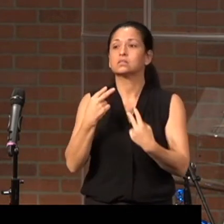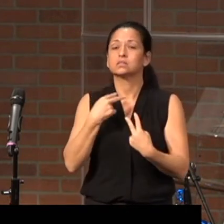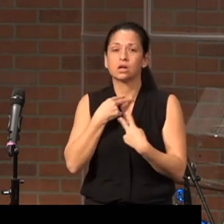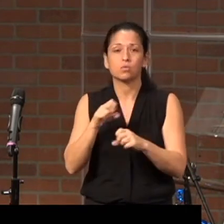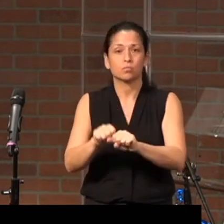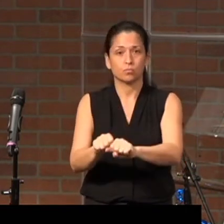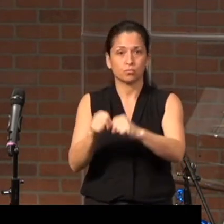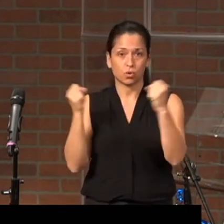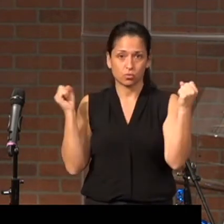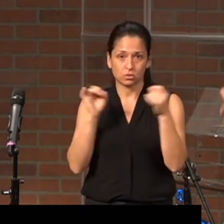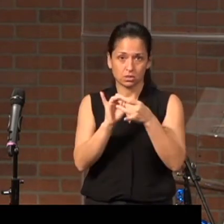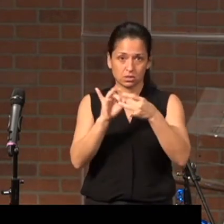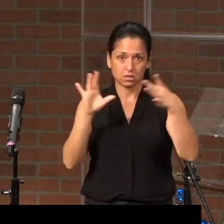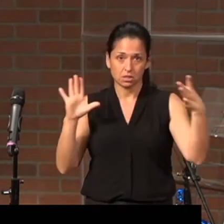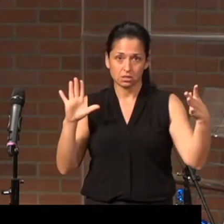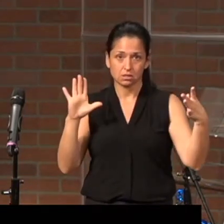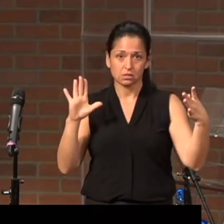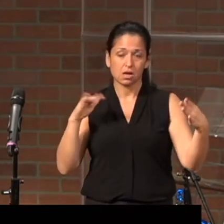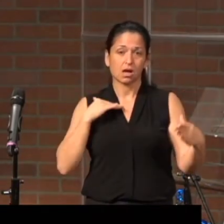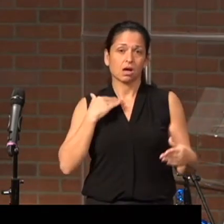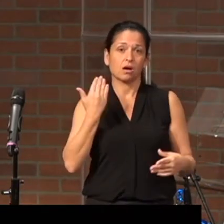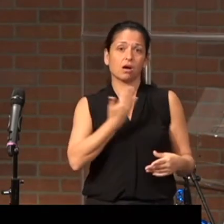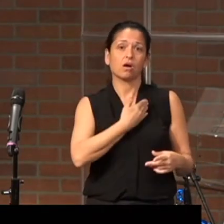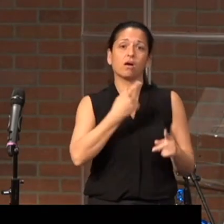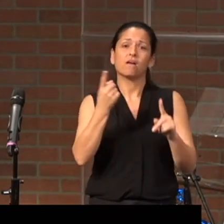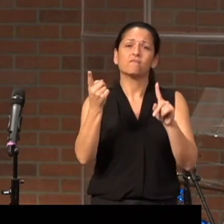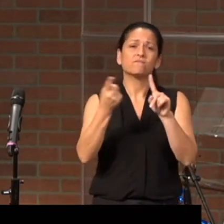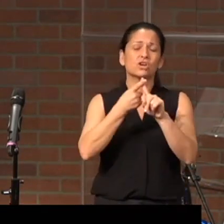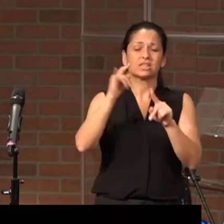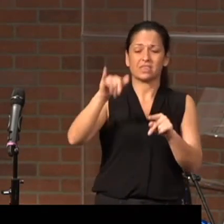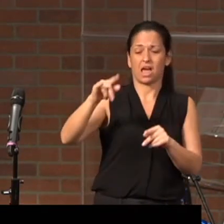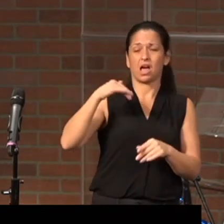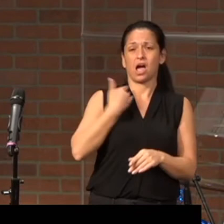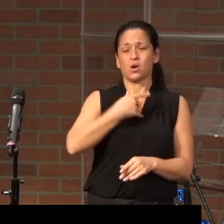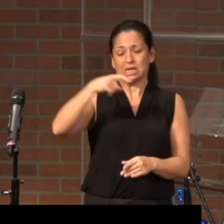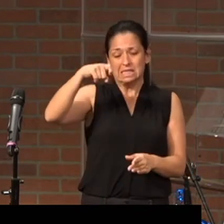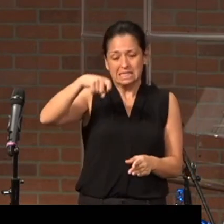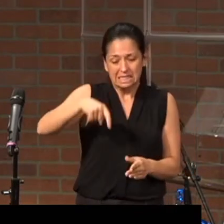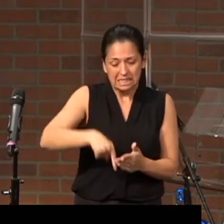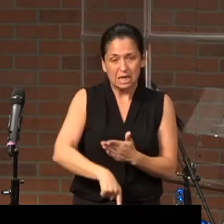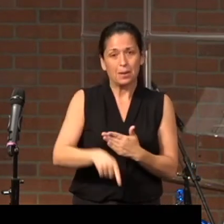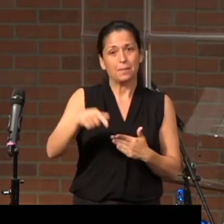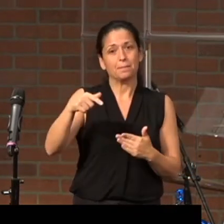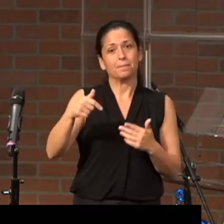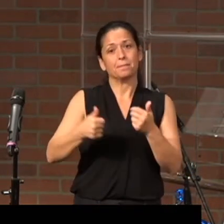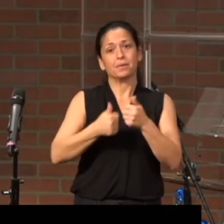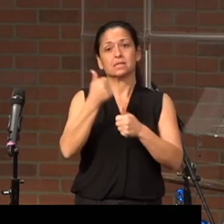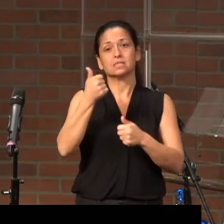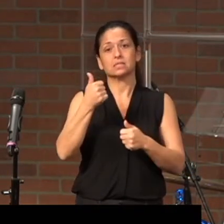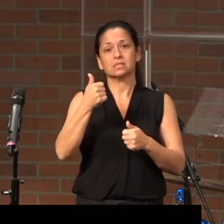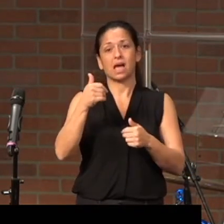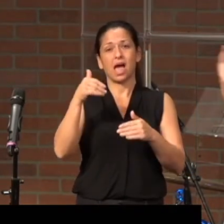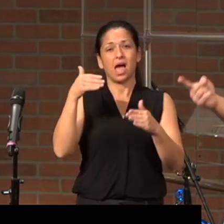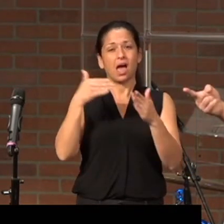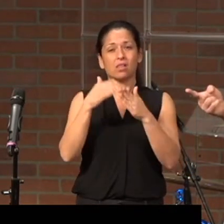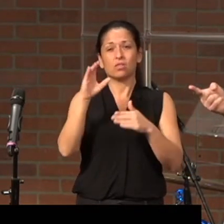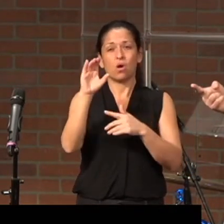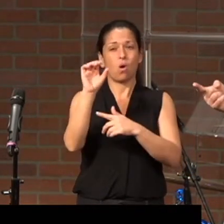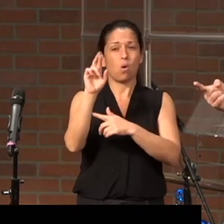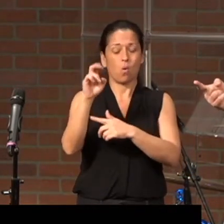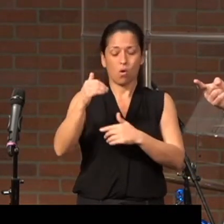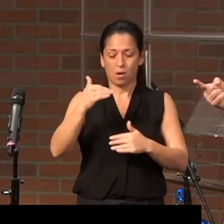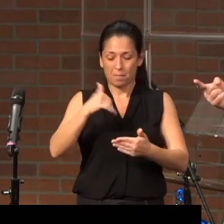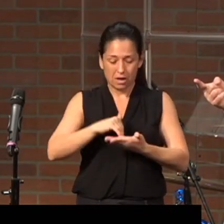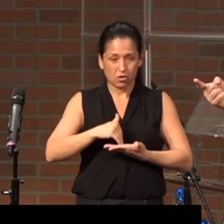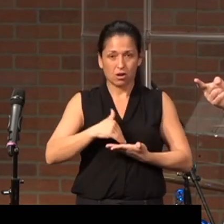Our first, our deepest needs. We've got all kinds of needs, but our deepest, at the core, needs to be liberated